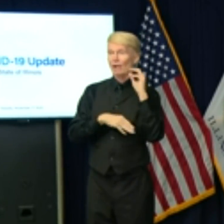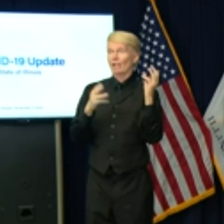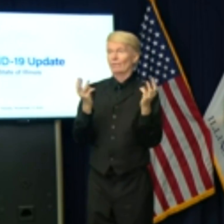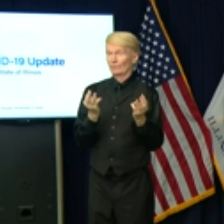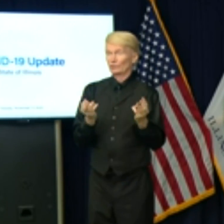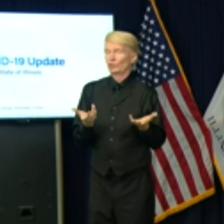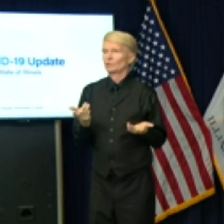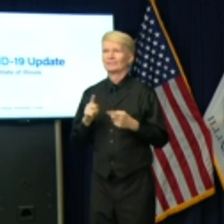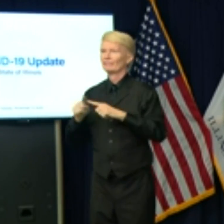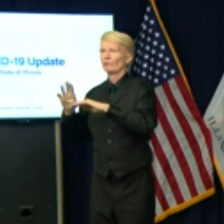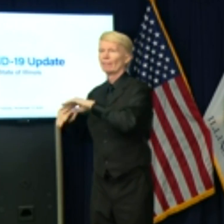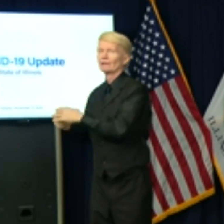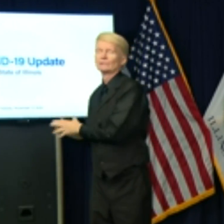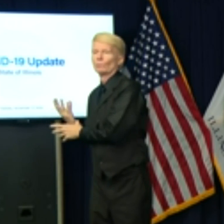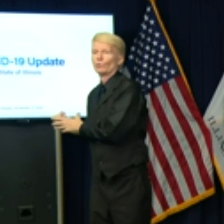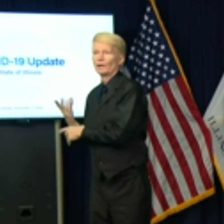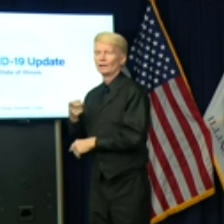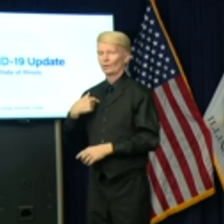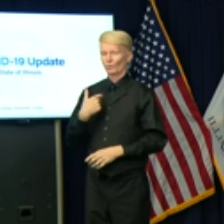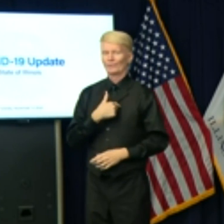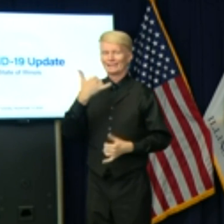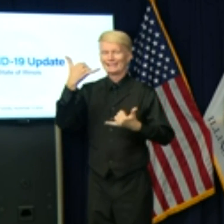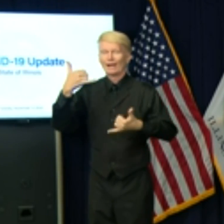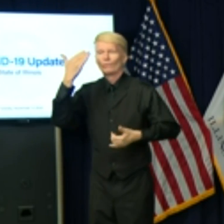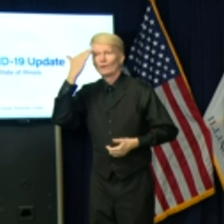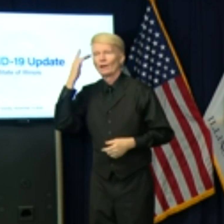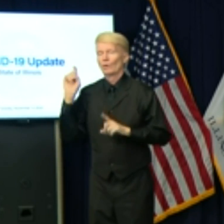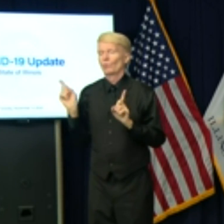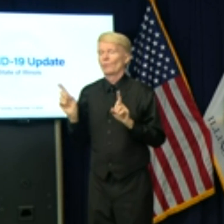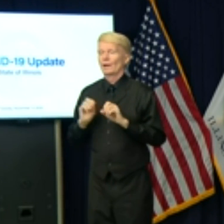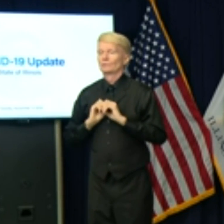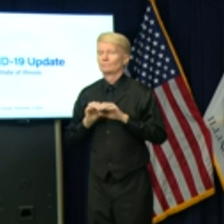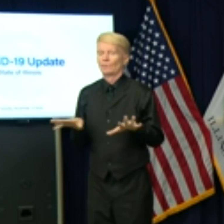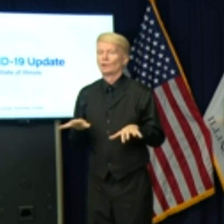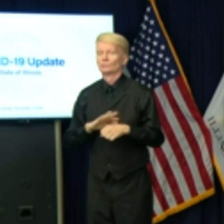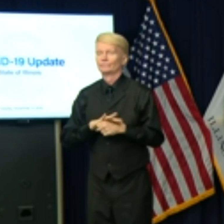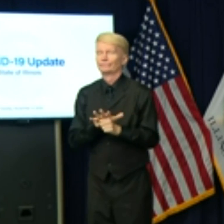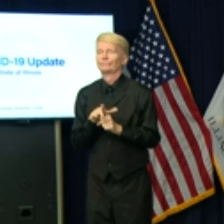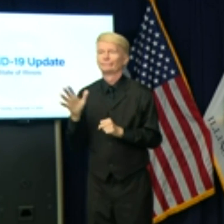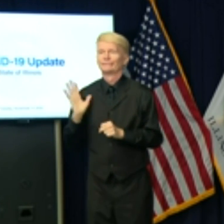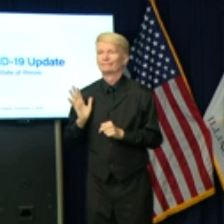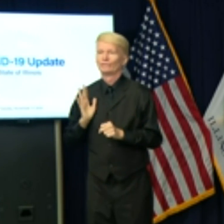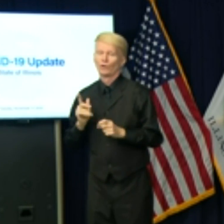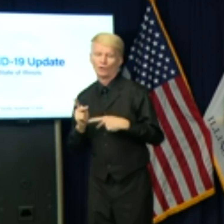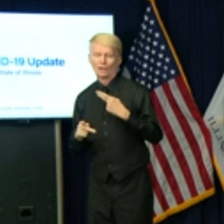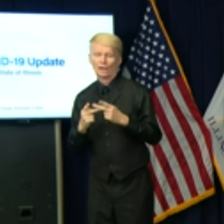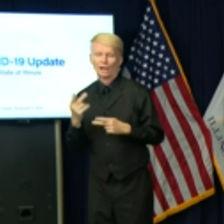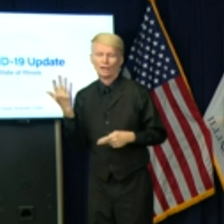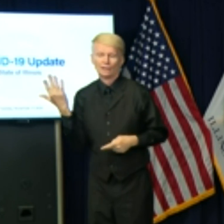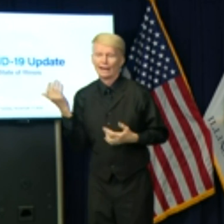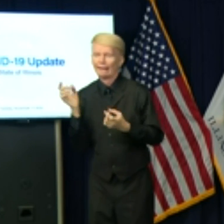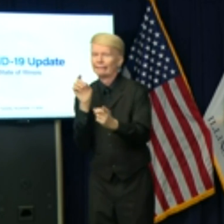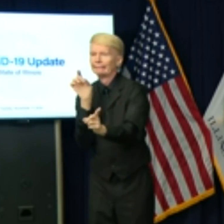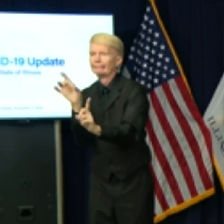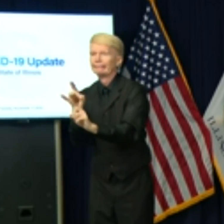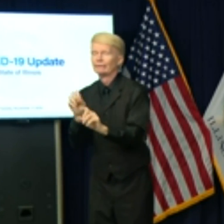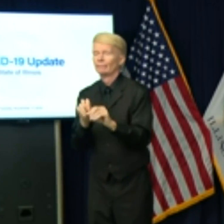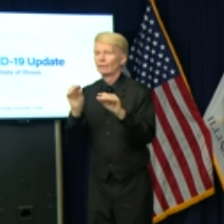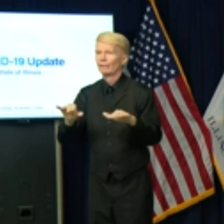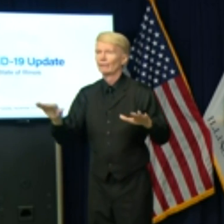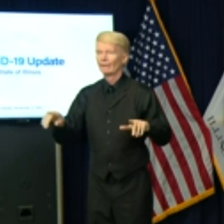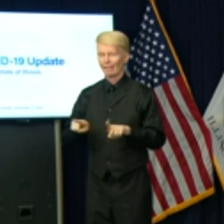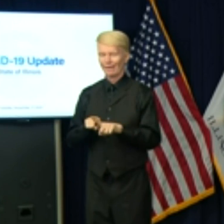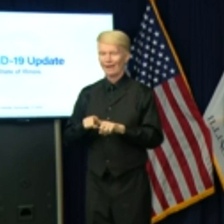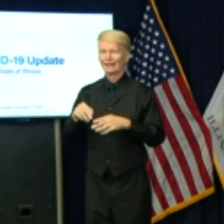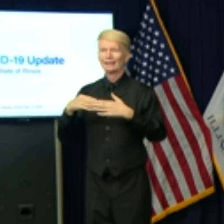where the infections spread most and what kind of exposure, for example. We've seen, I'll just give you an example, that in